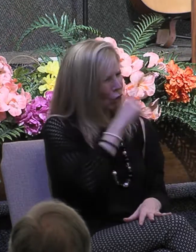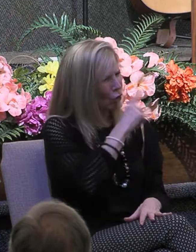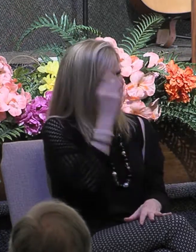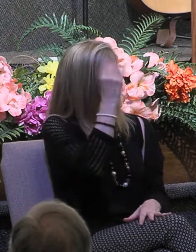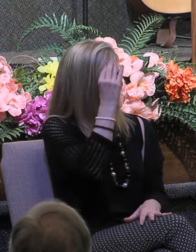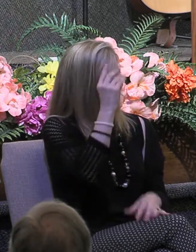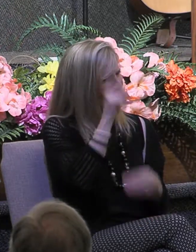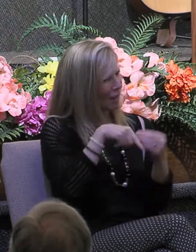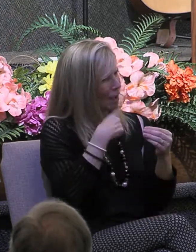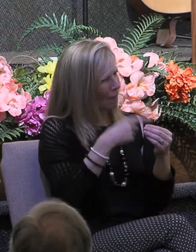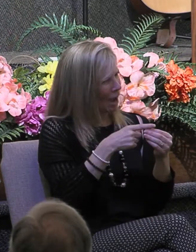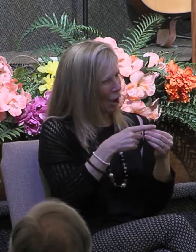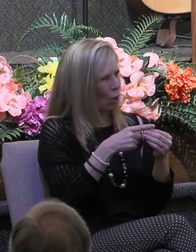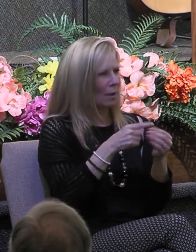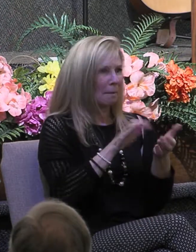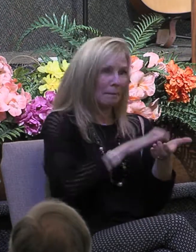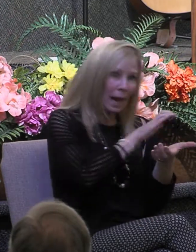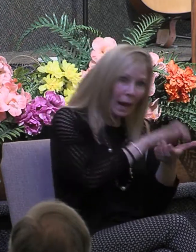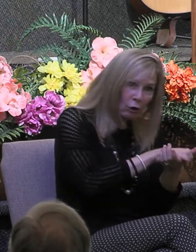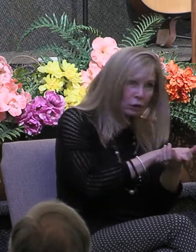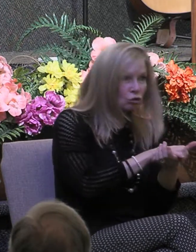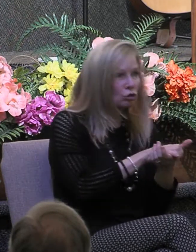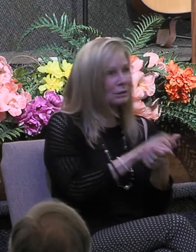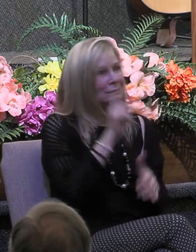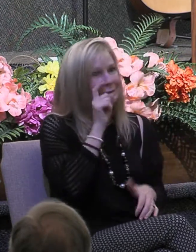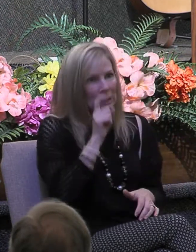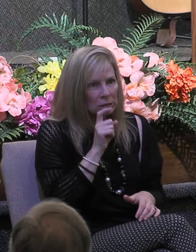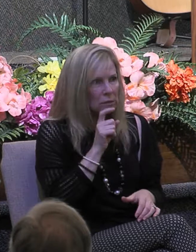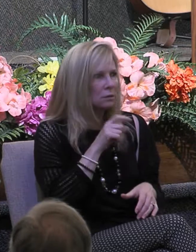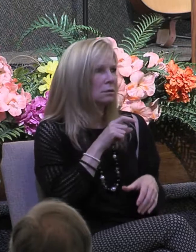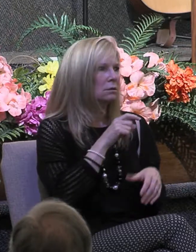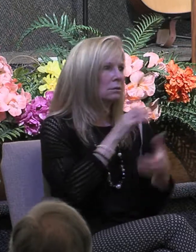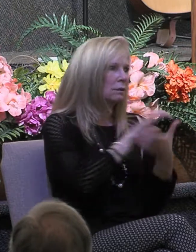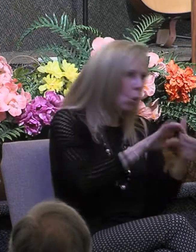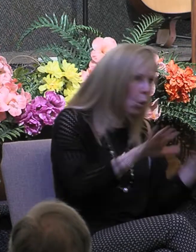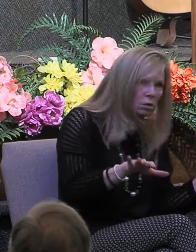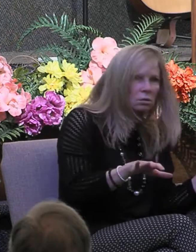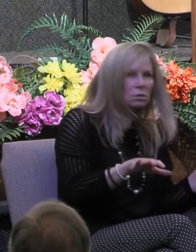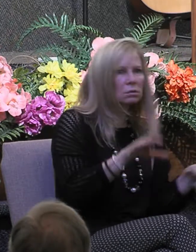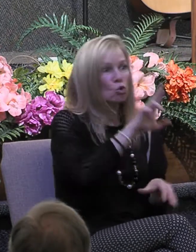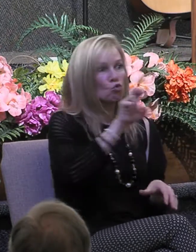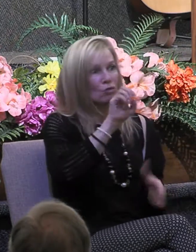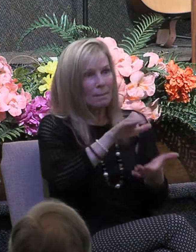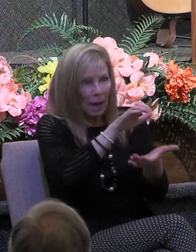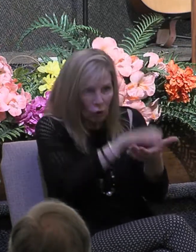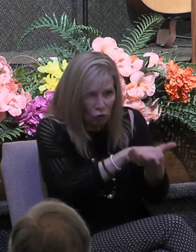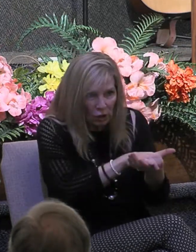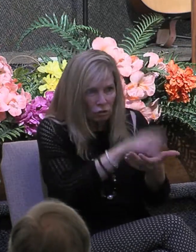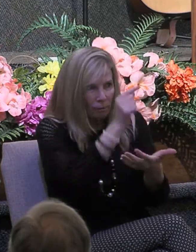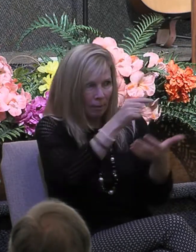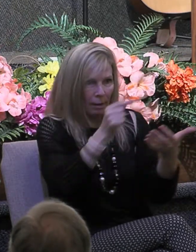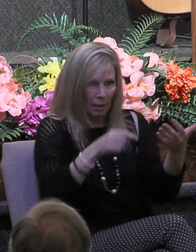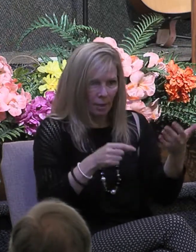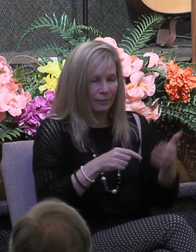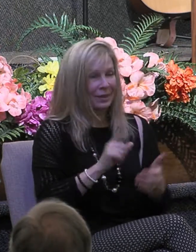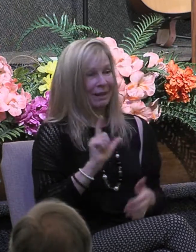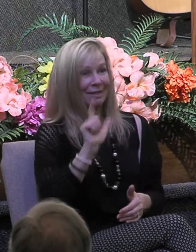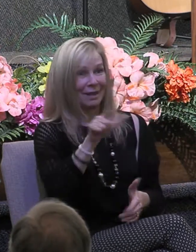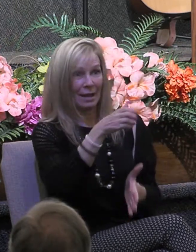celibacy and marriage and divorce and remarriage. In chapters eight through 10, Paul enlightened them about how they